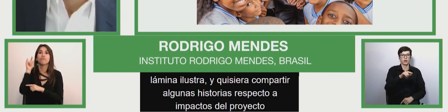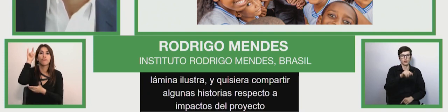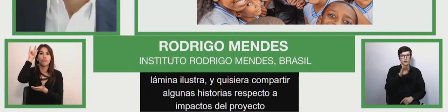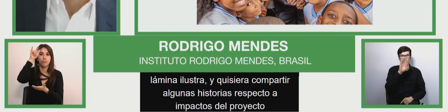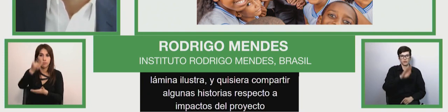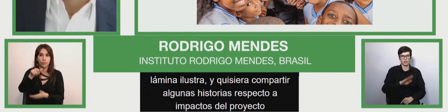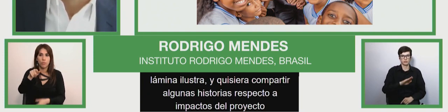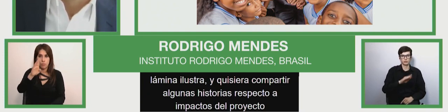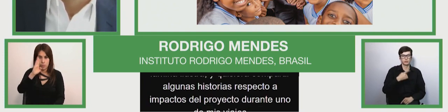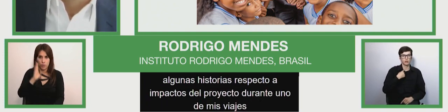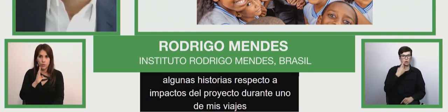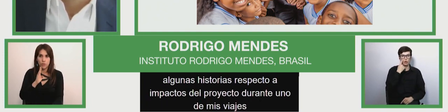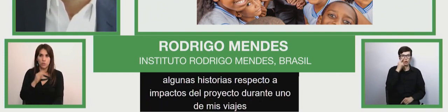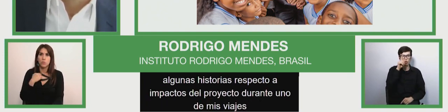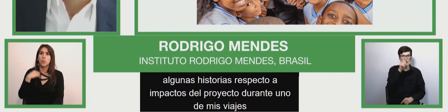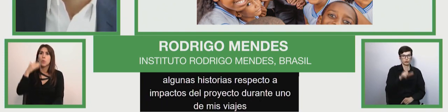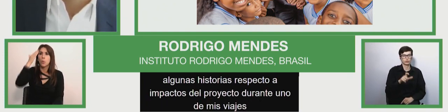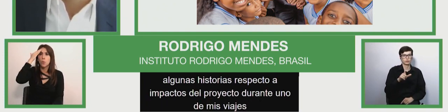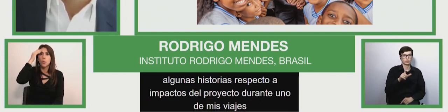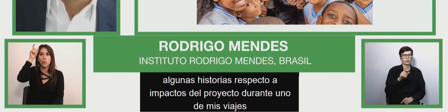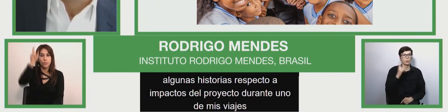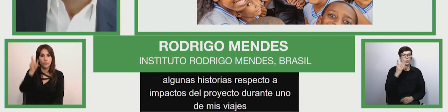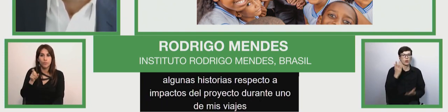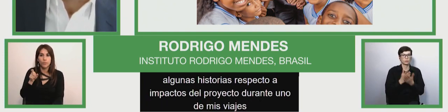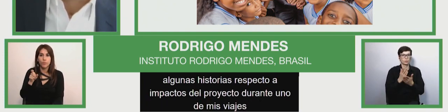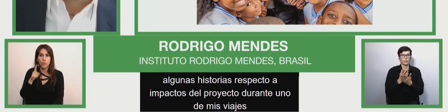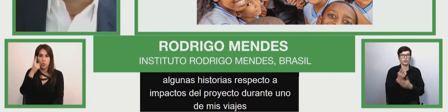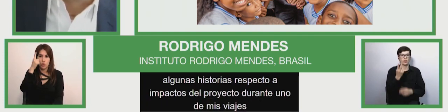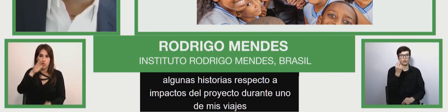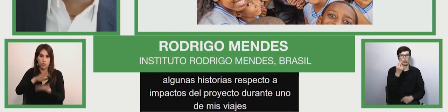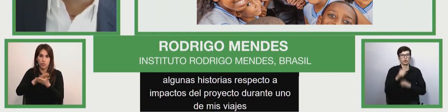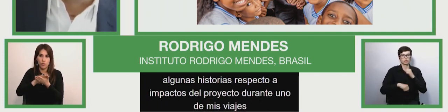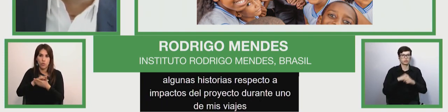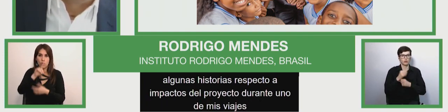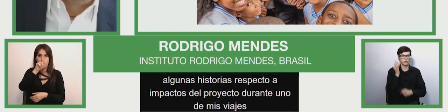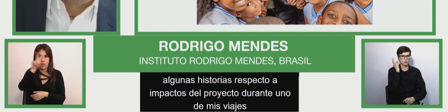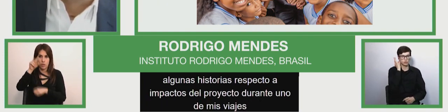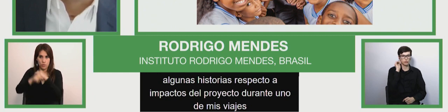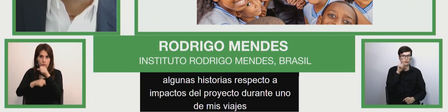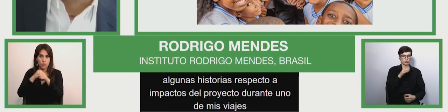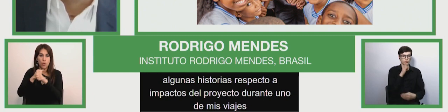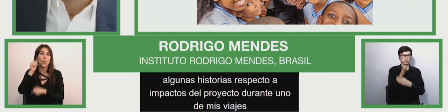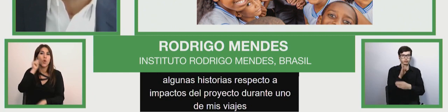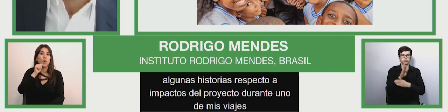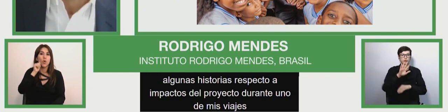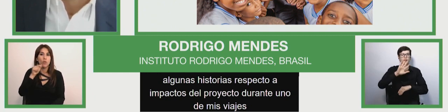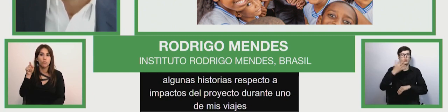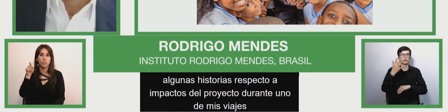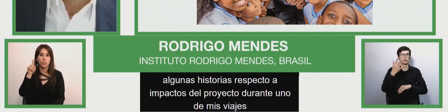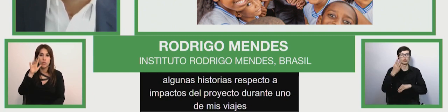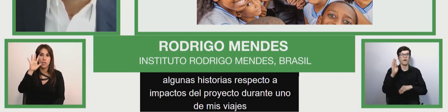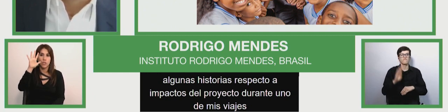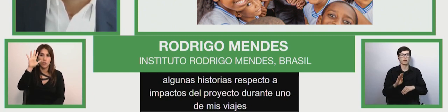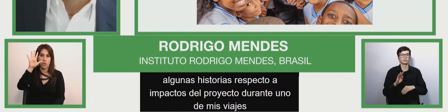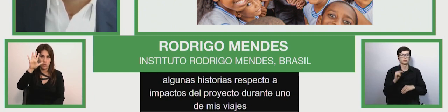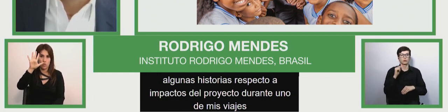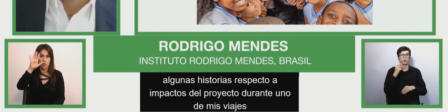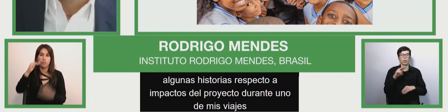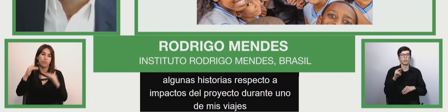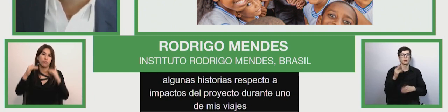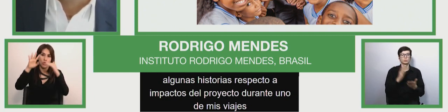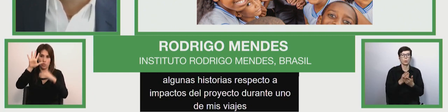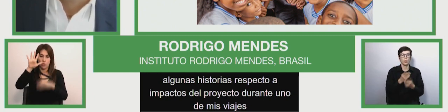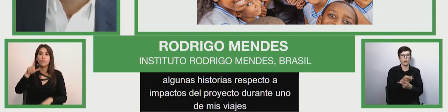regarding the impact of the project. During one of my trips around Brazil, I met Maria,